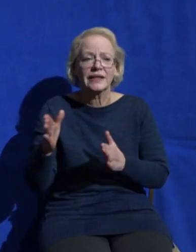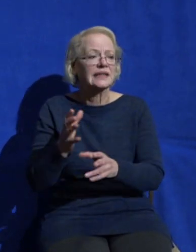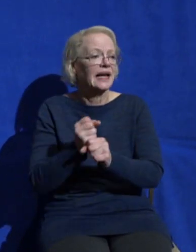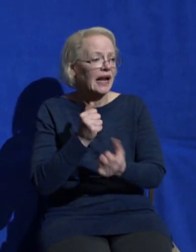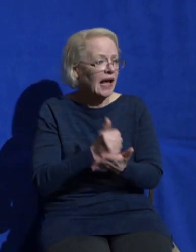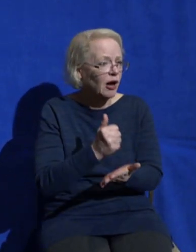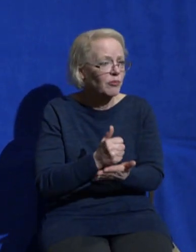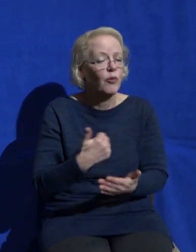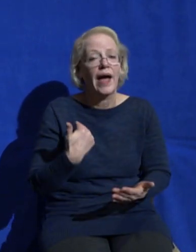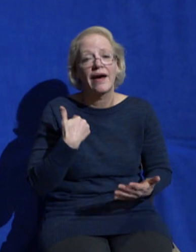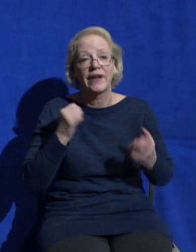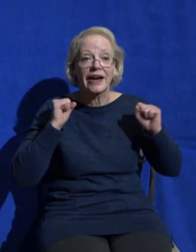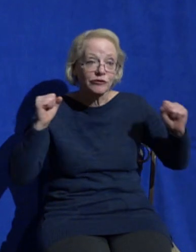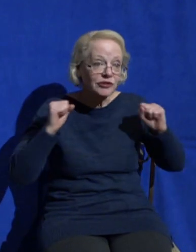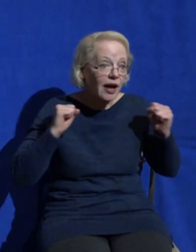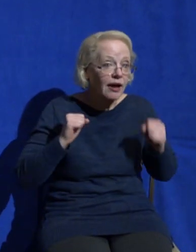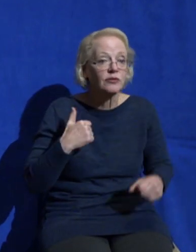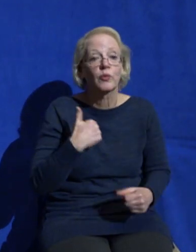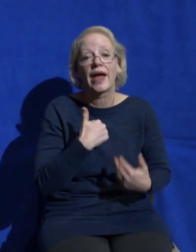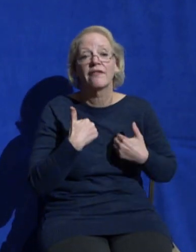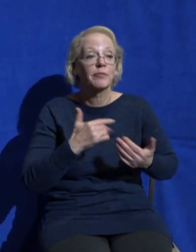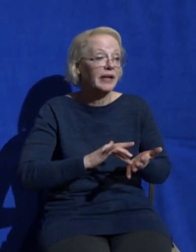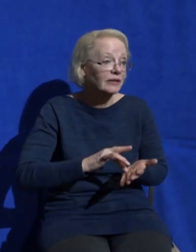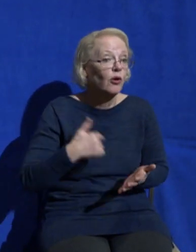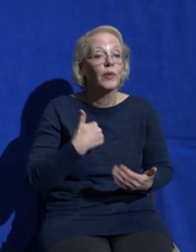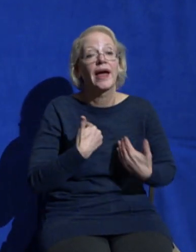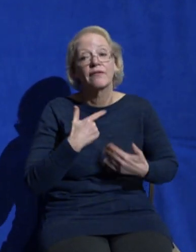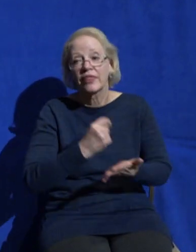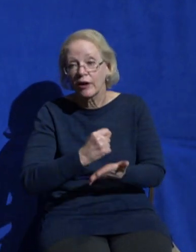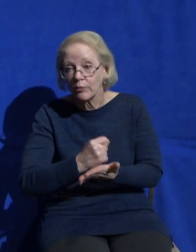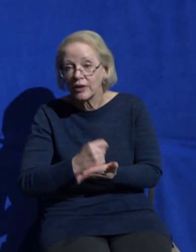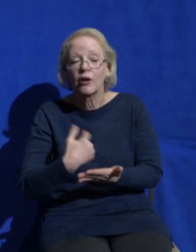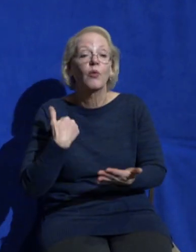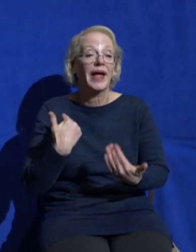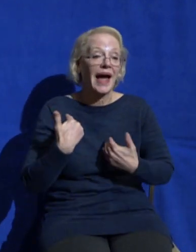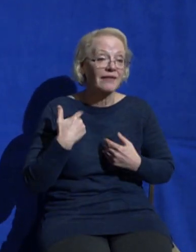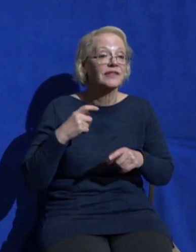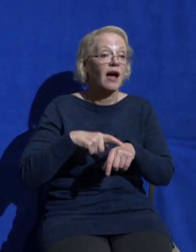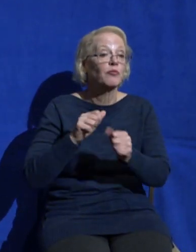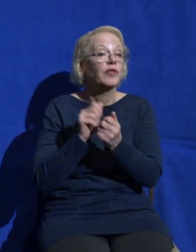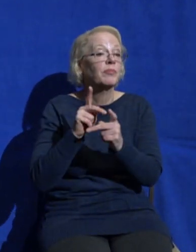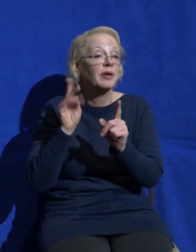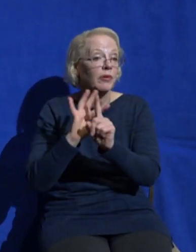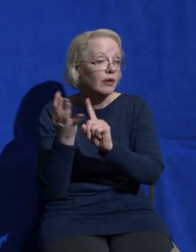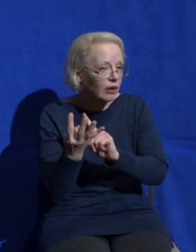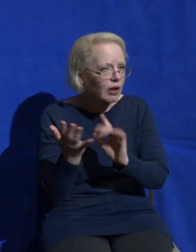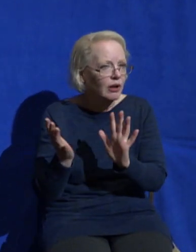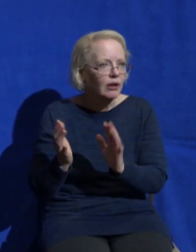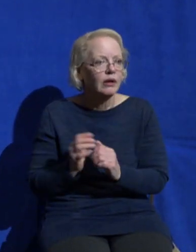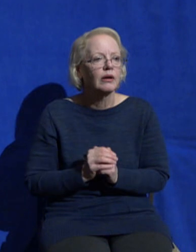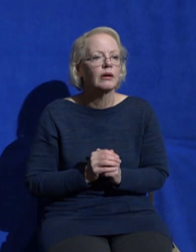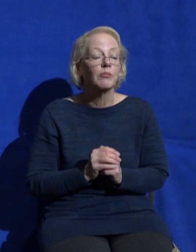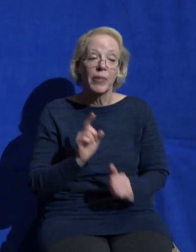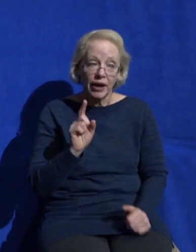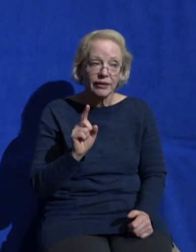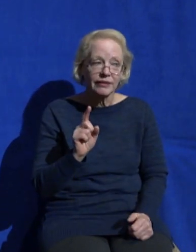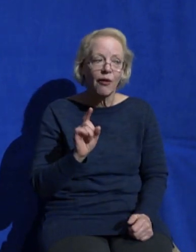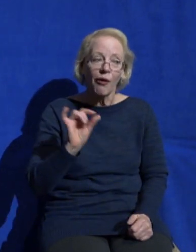time with people we love but listen listen there is also a supernatural comfort and peace